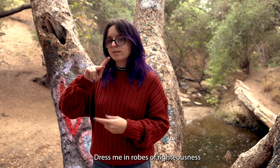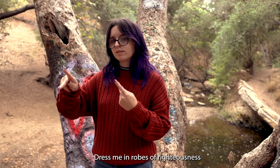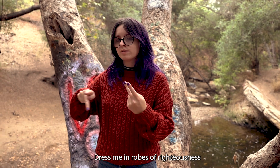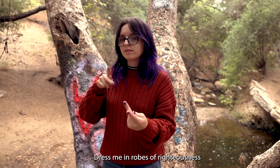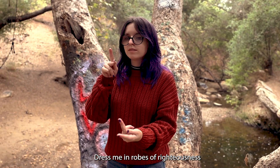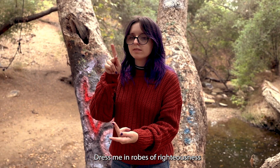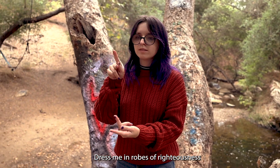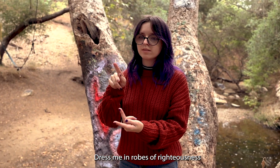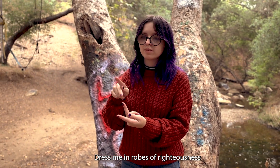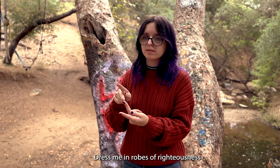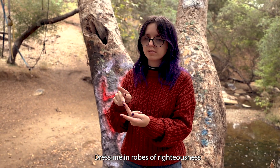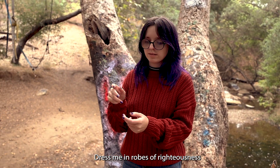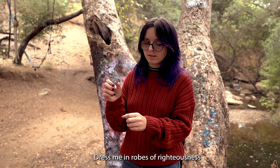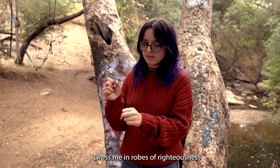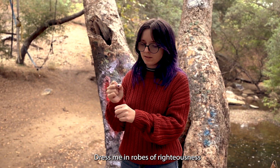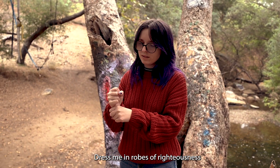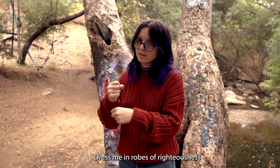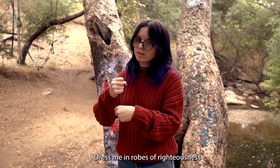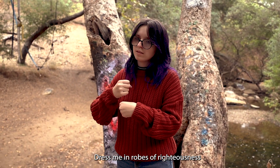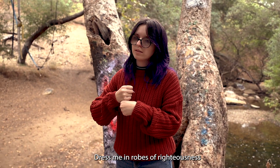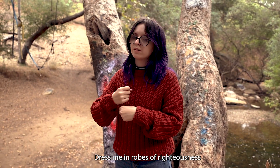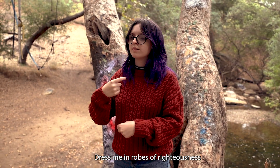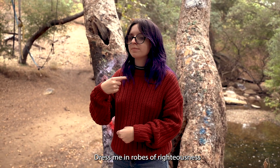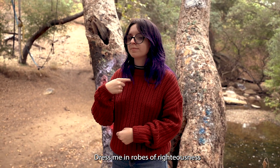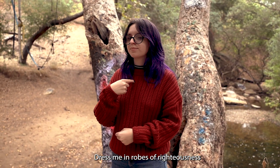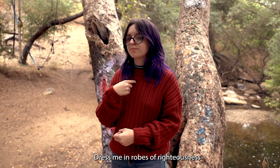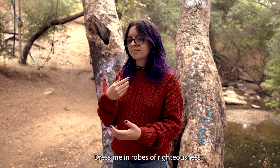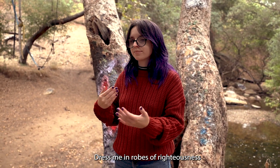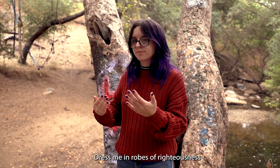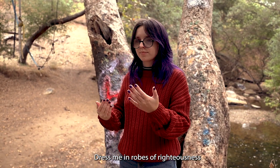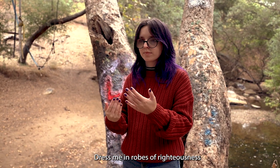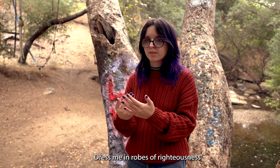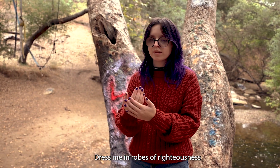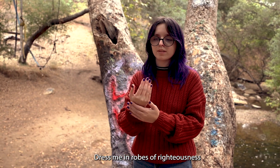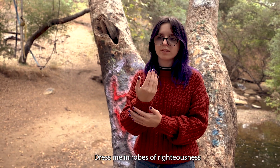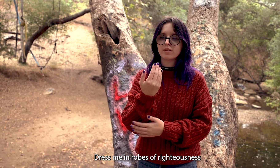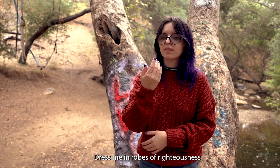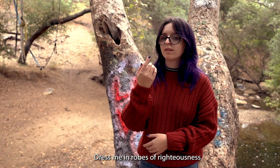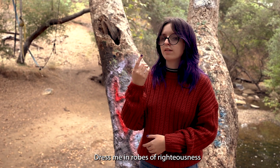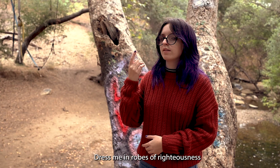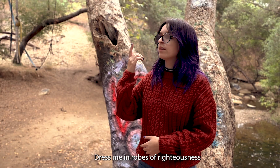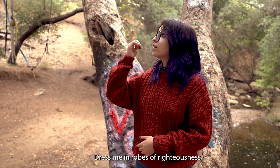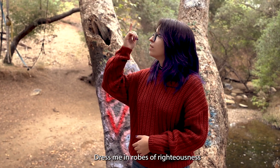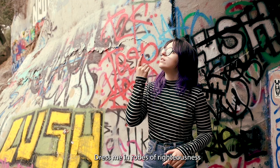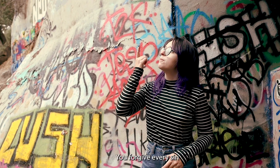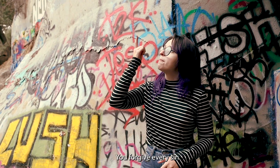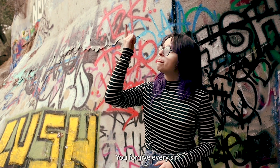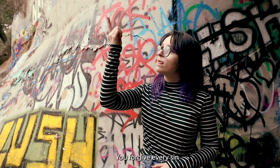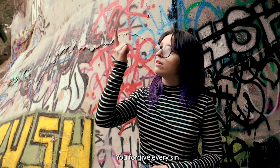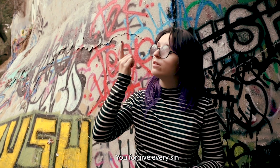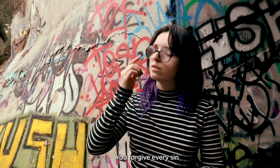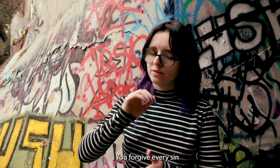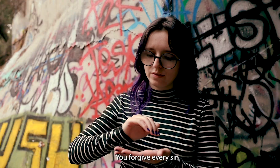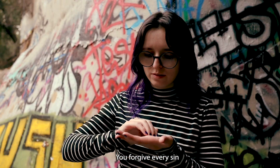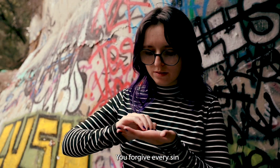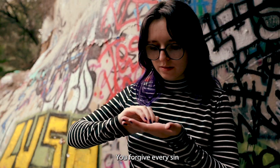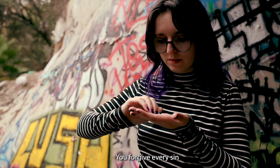robes of righteousness, you forget.